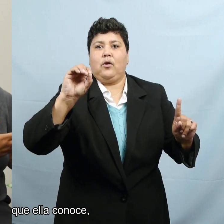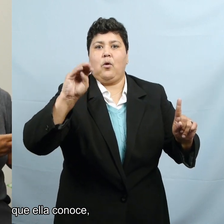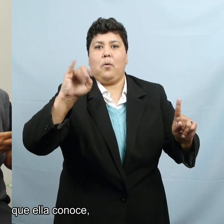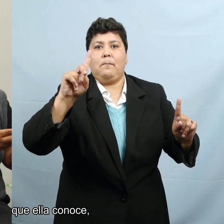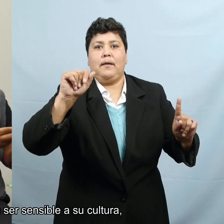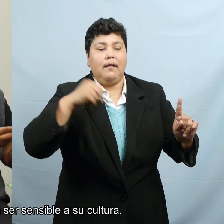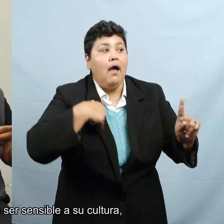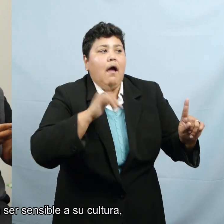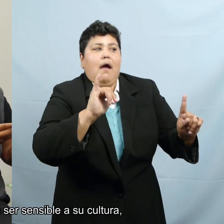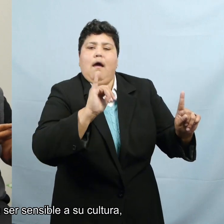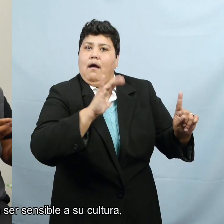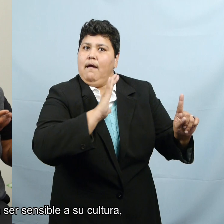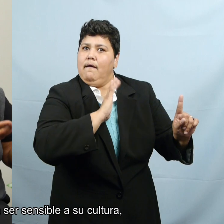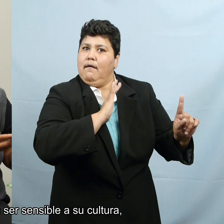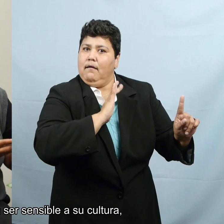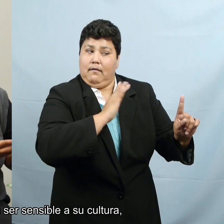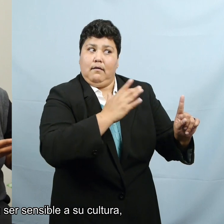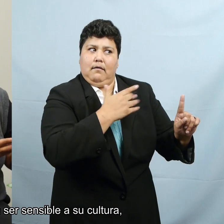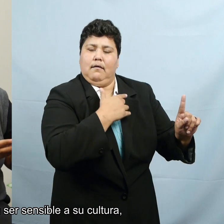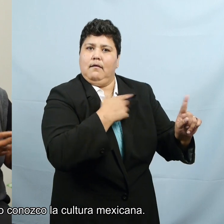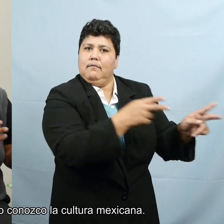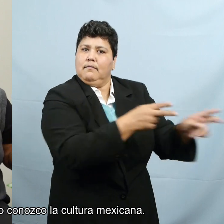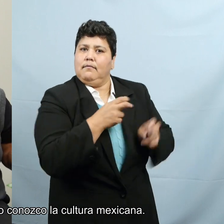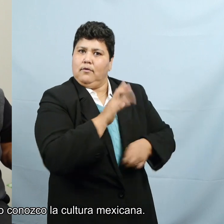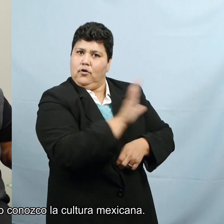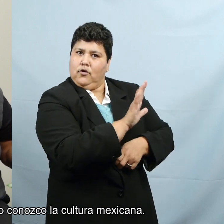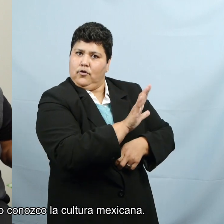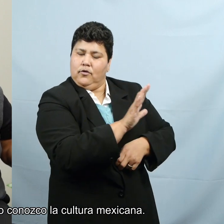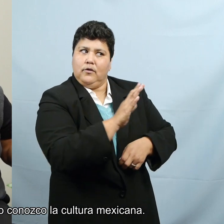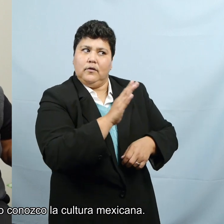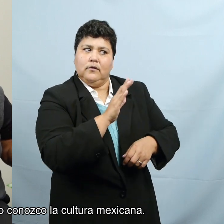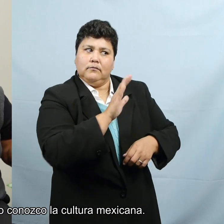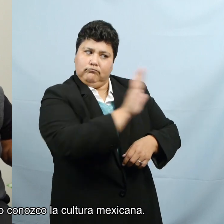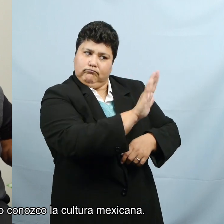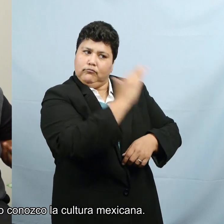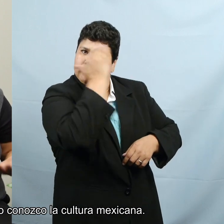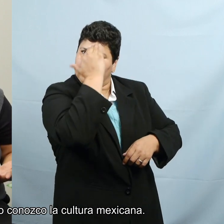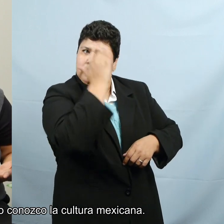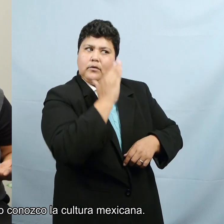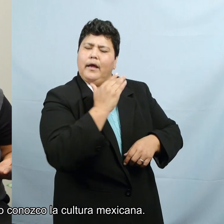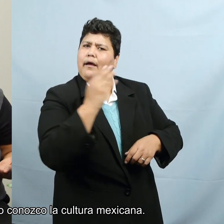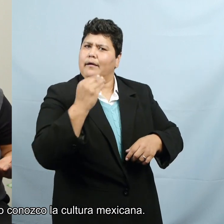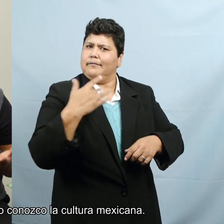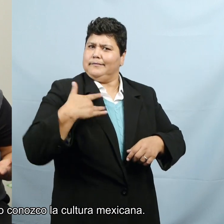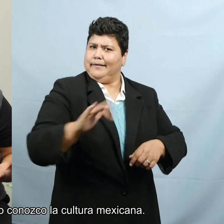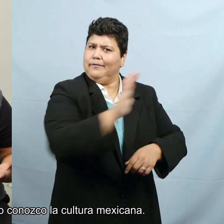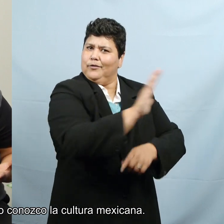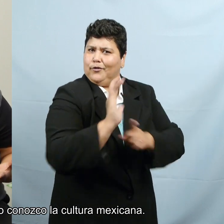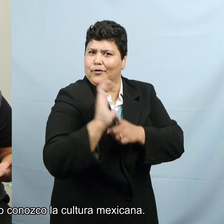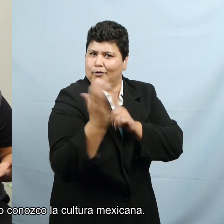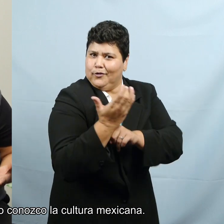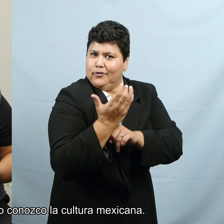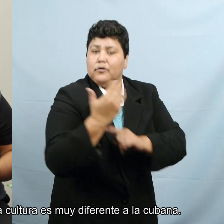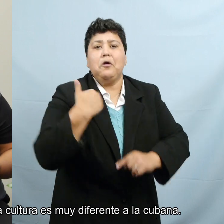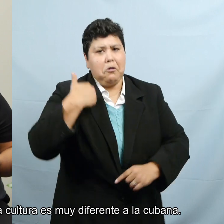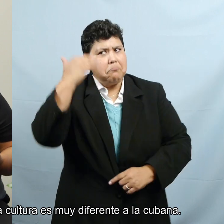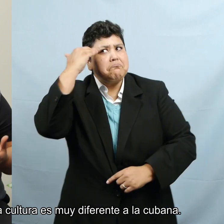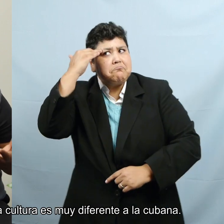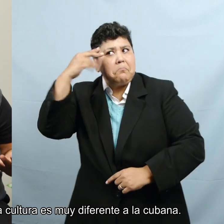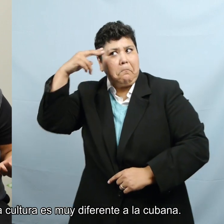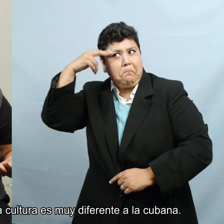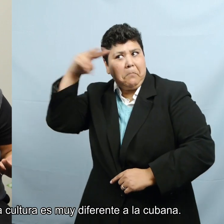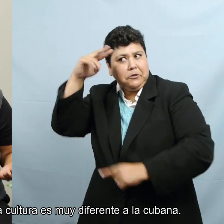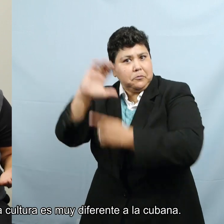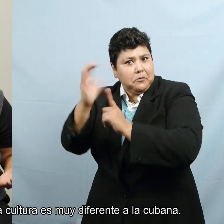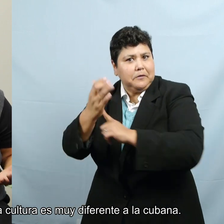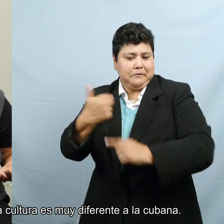she's familiar with, uh, to be culturally sensitive to her because, um, uh, I, I am familiar with Mexican culture, I